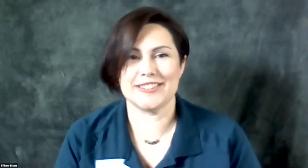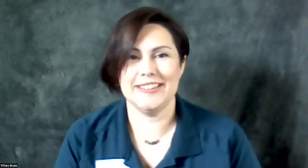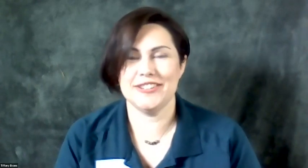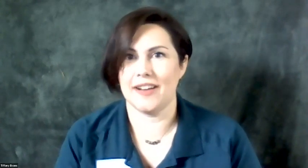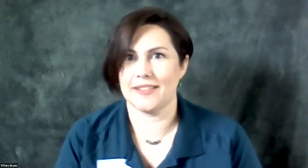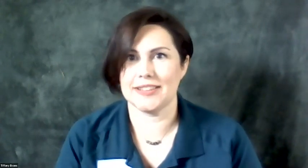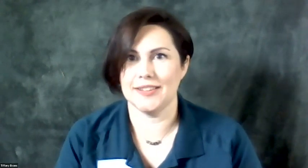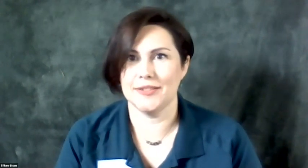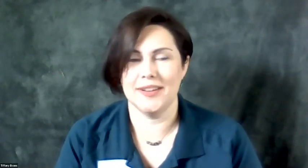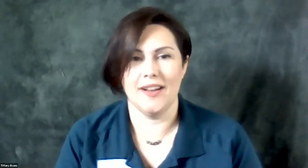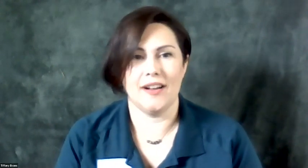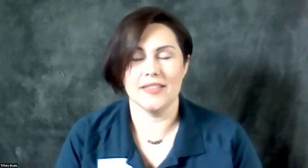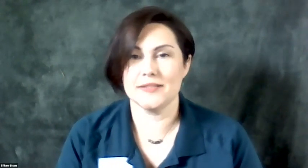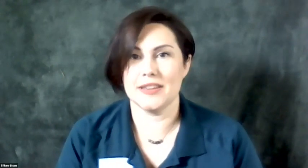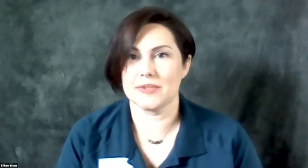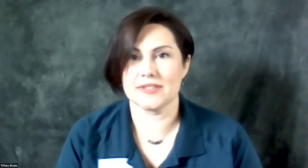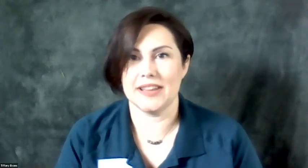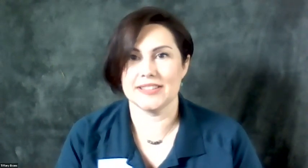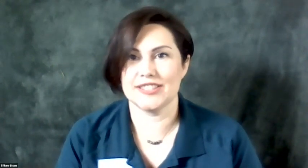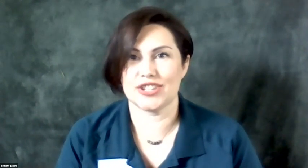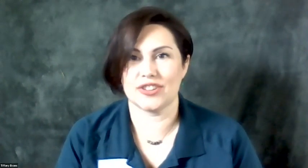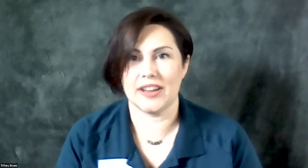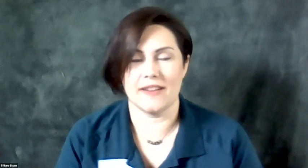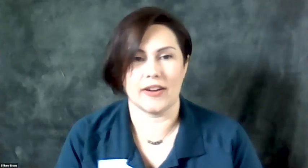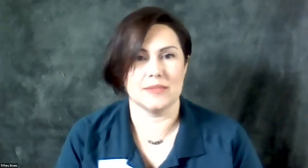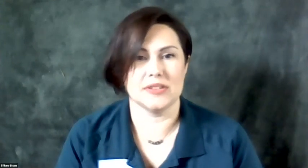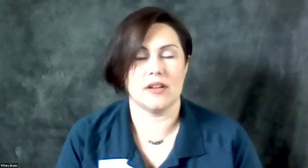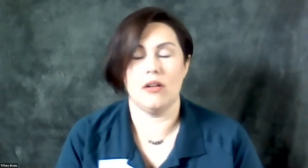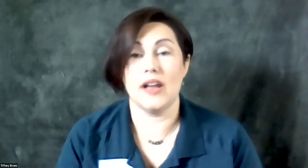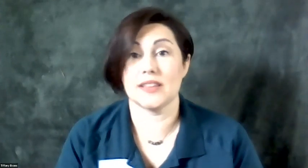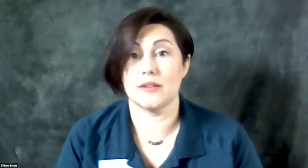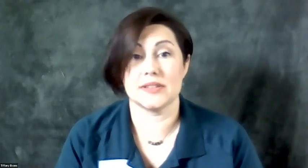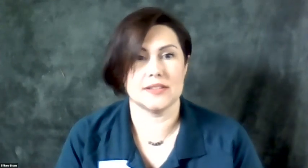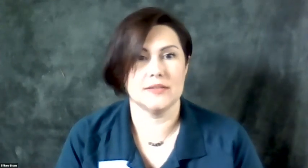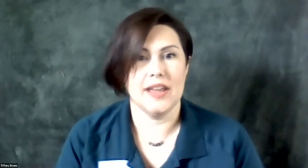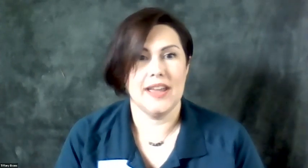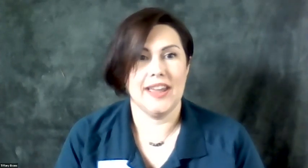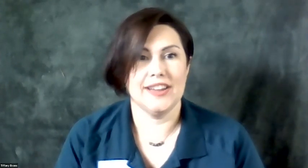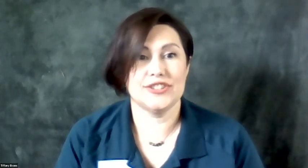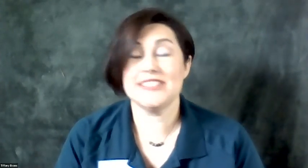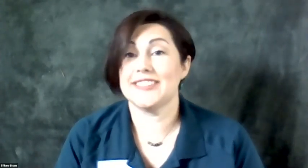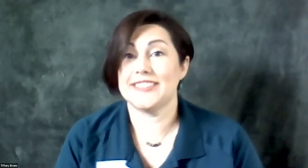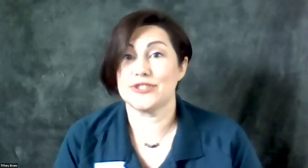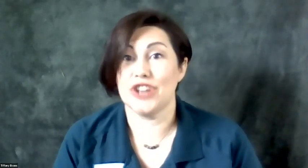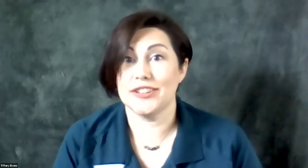shout out to you. All the zoo keepers are taking such great care of our animals as they always do. And she said that that was John too.